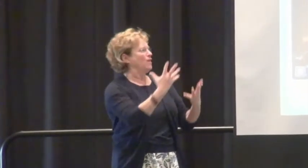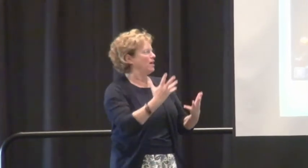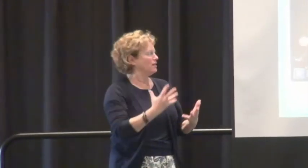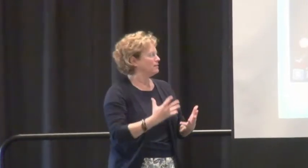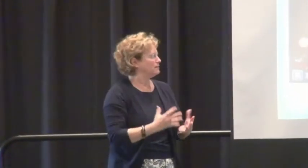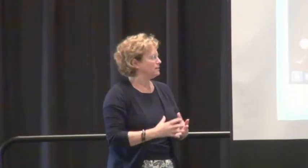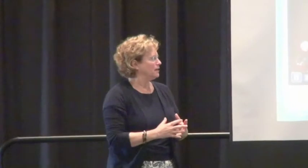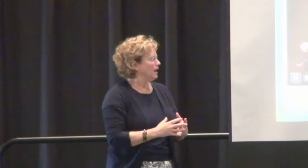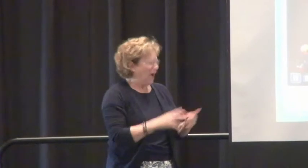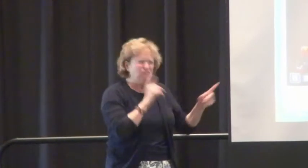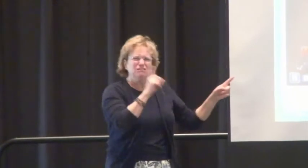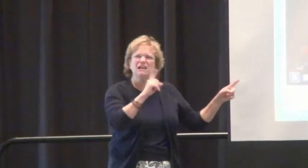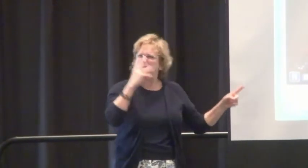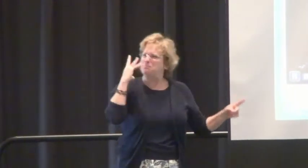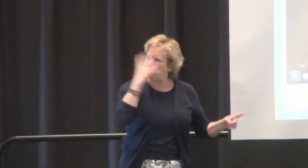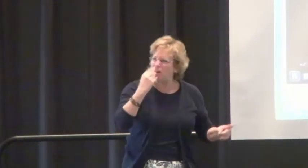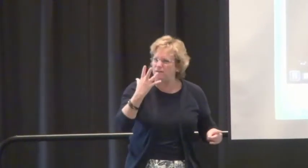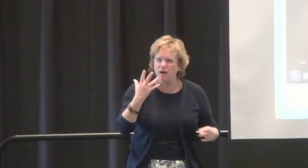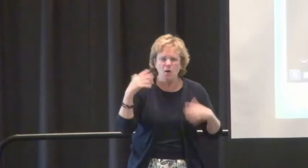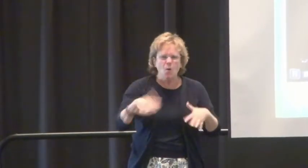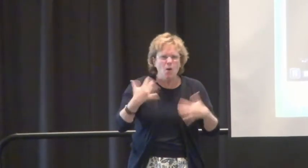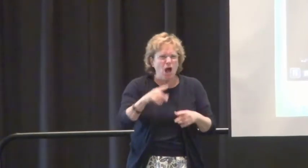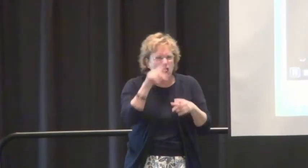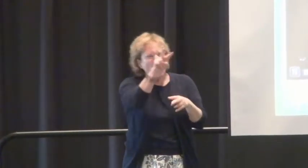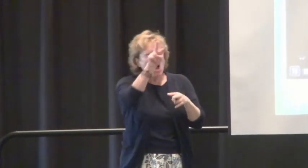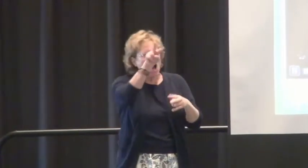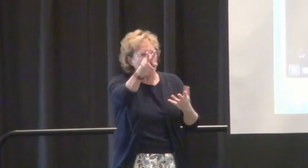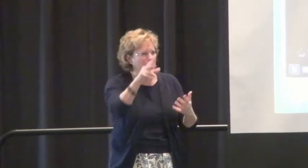beautiful, it's